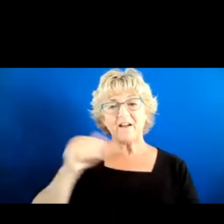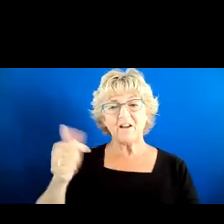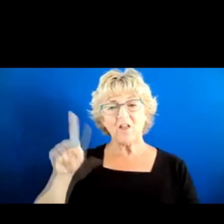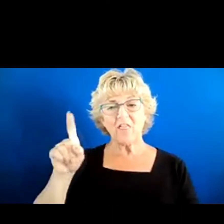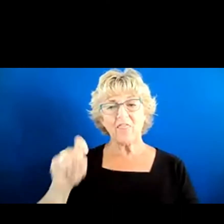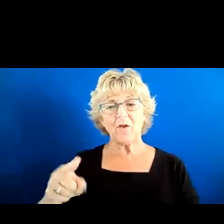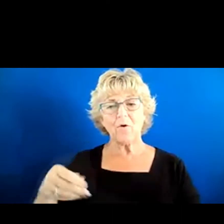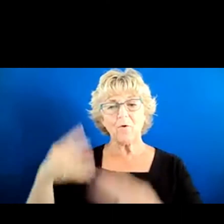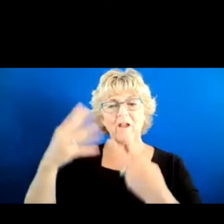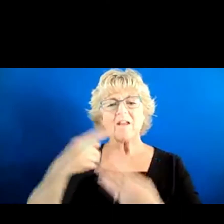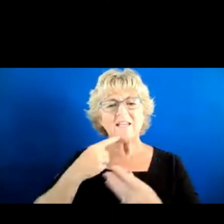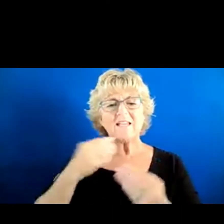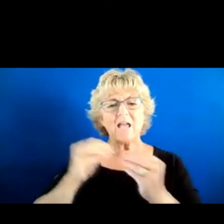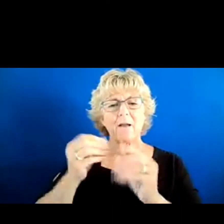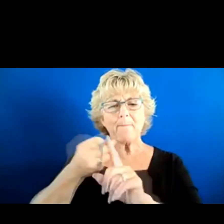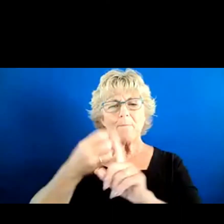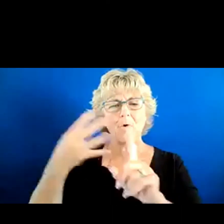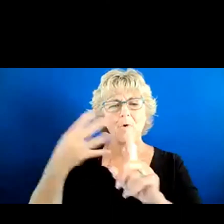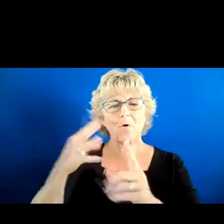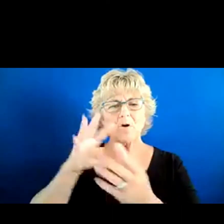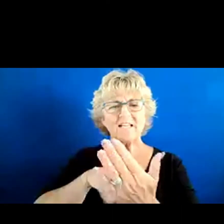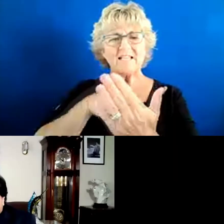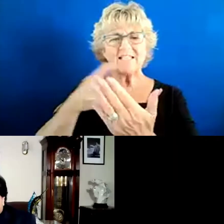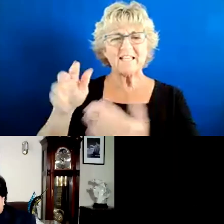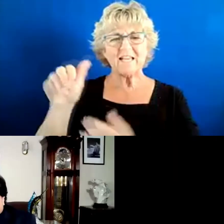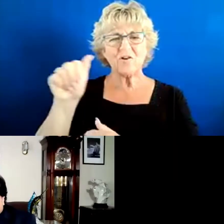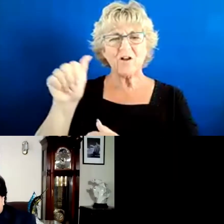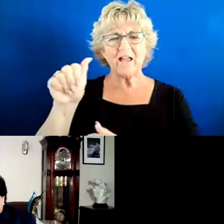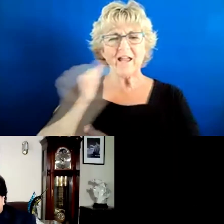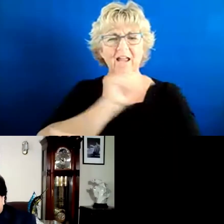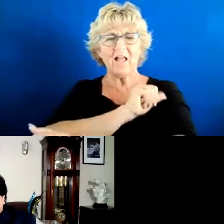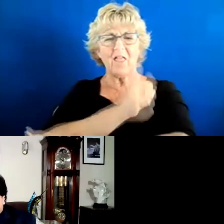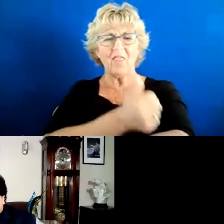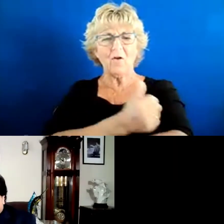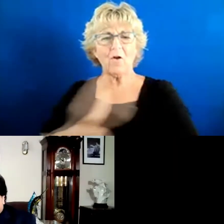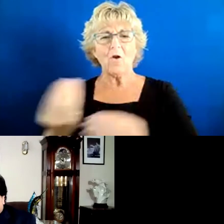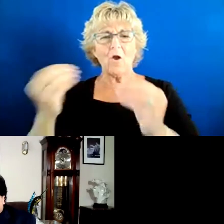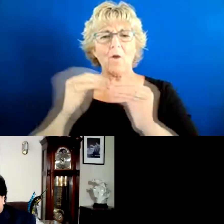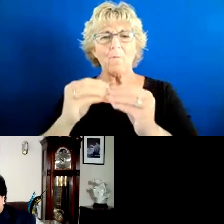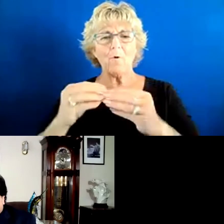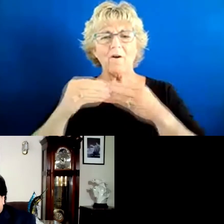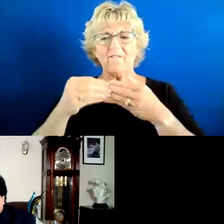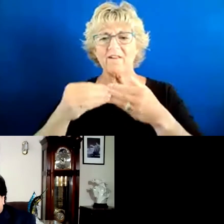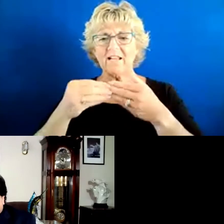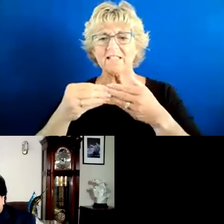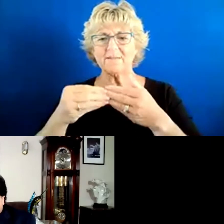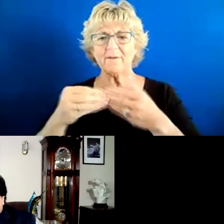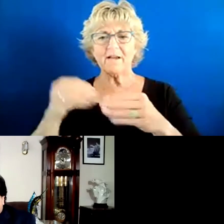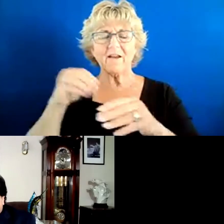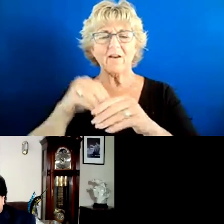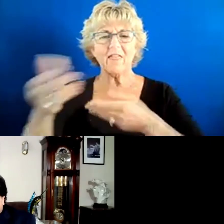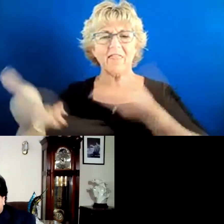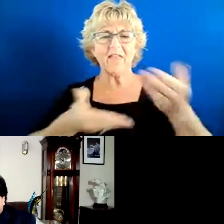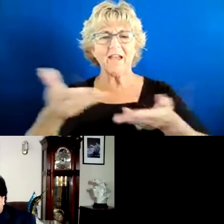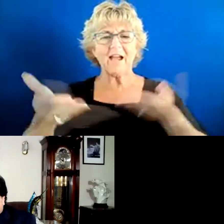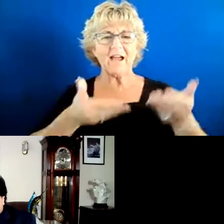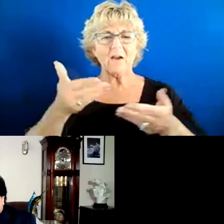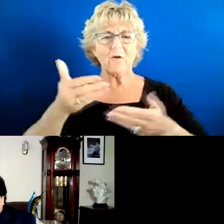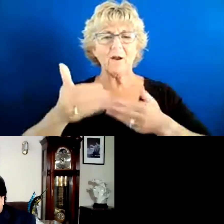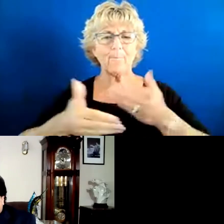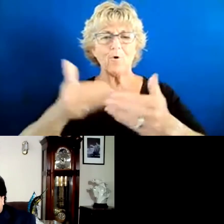you say more about the Schedule A authority for more flexibility in the hiring process?